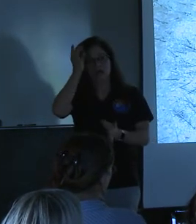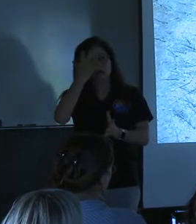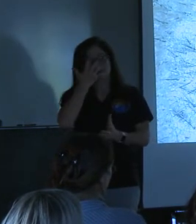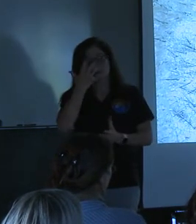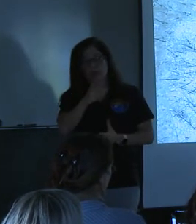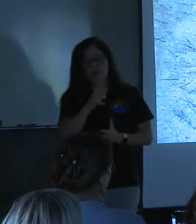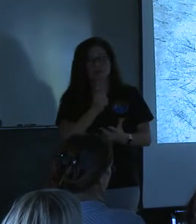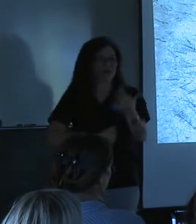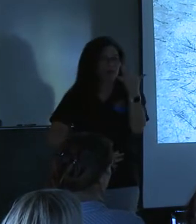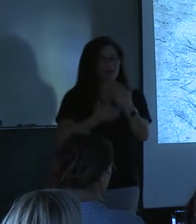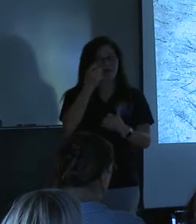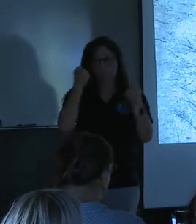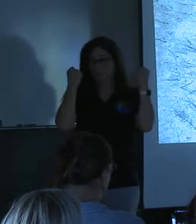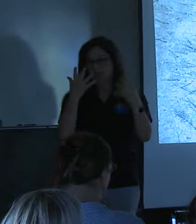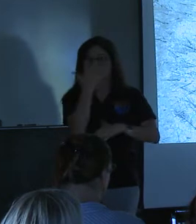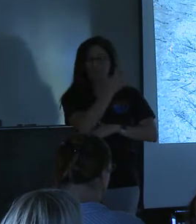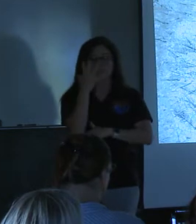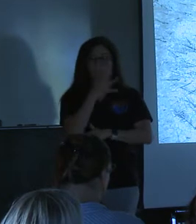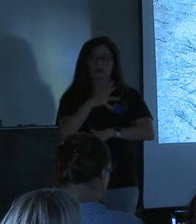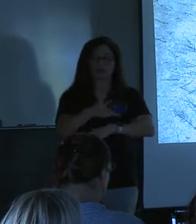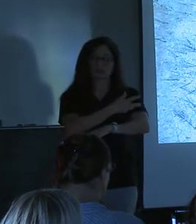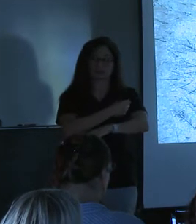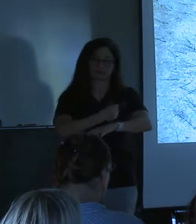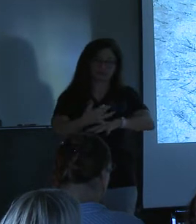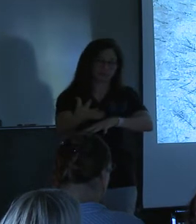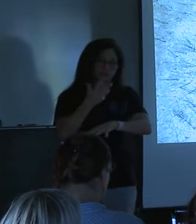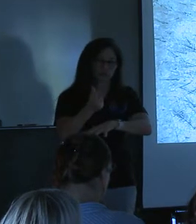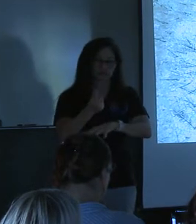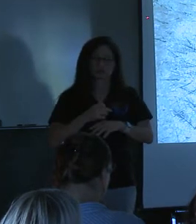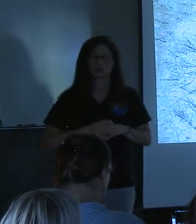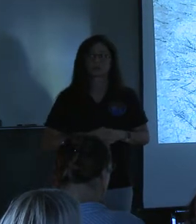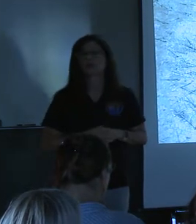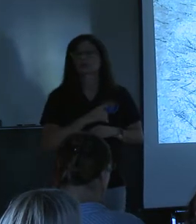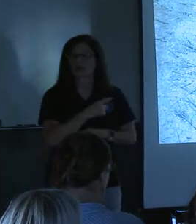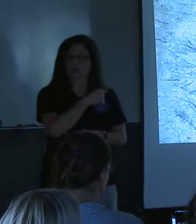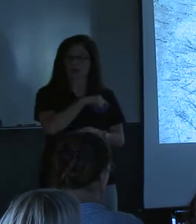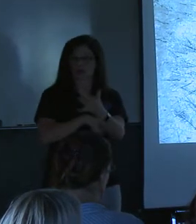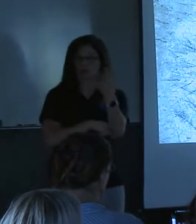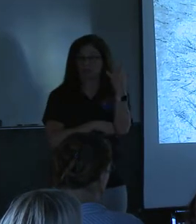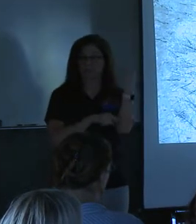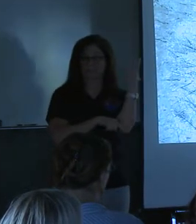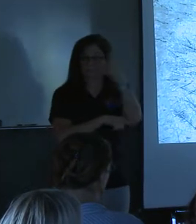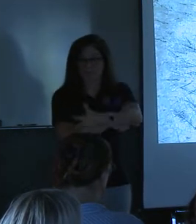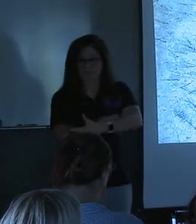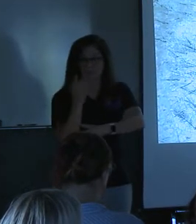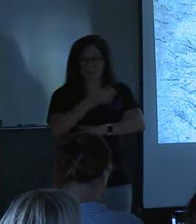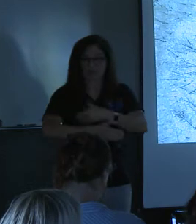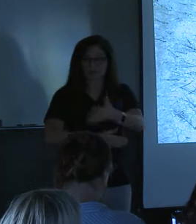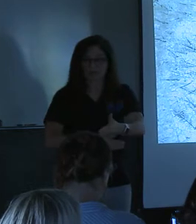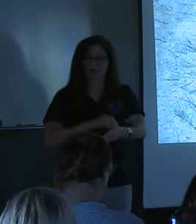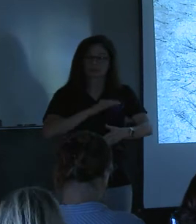And a lot of trees. mean, it scorched earth almost when the fire was gone. So these trees have snapped off now and fallen.